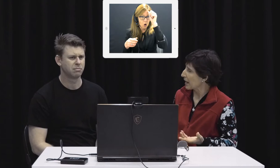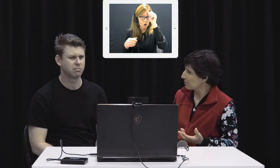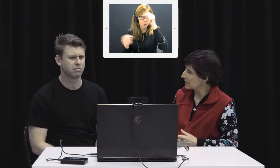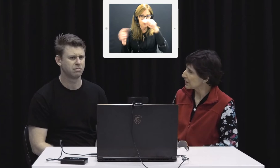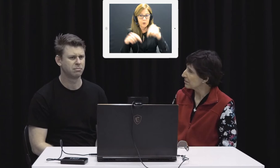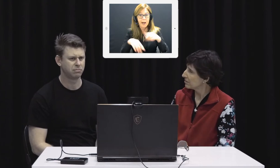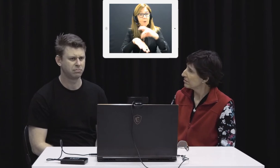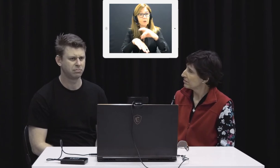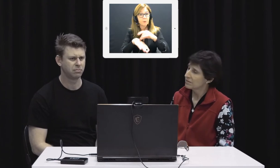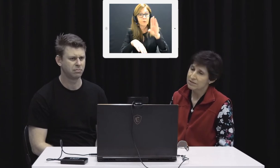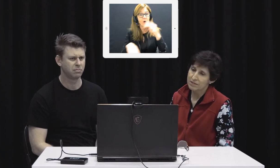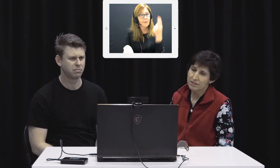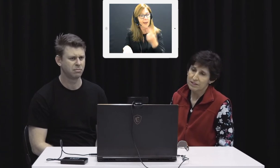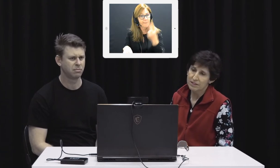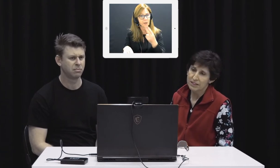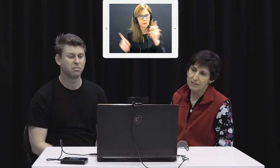what actually happened?